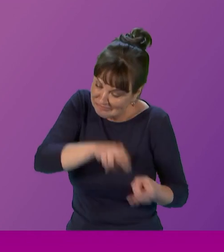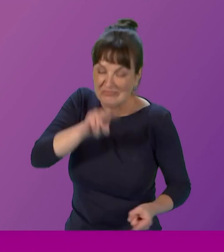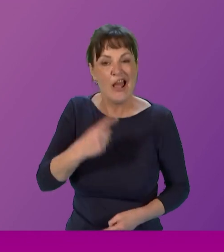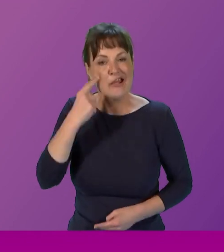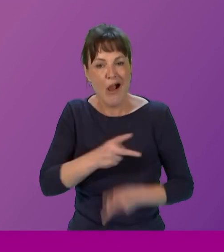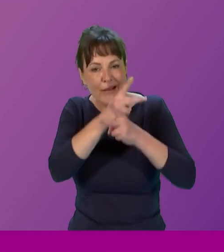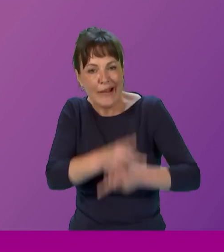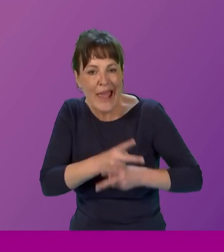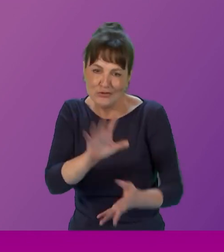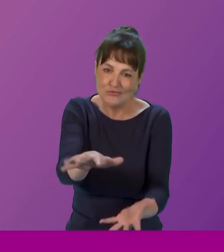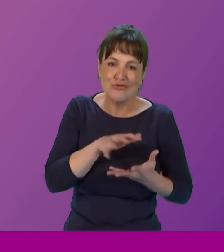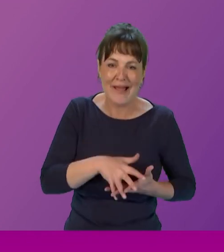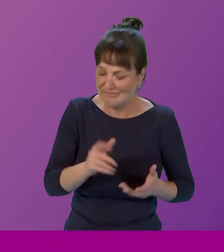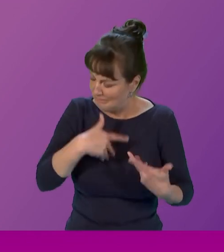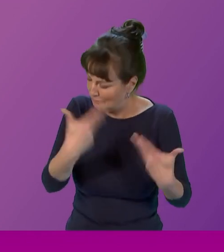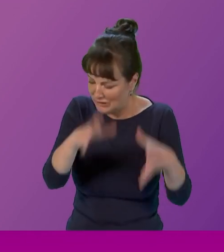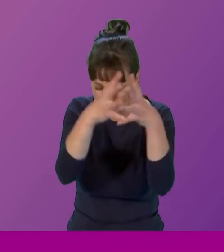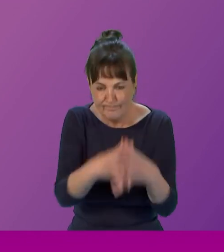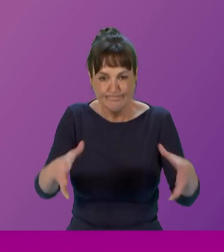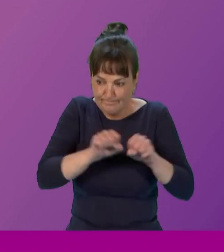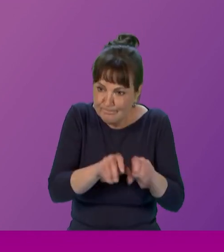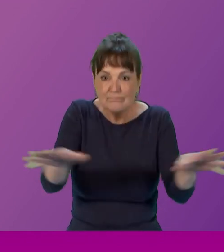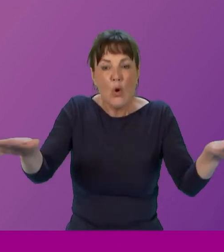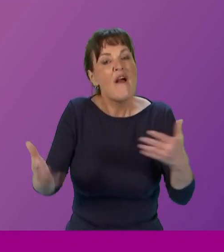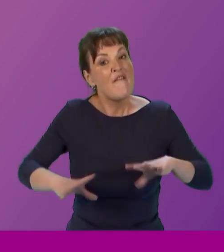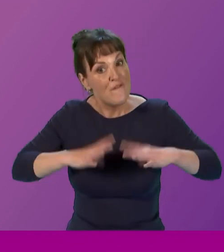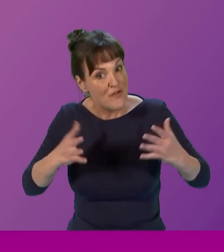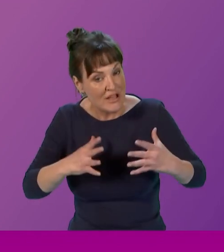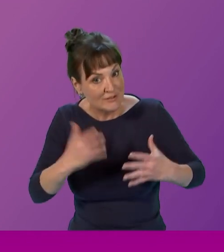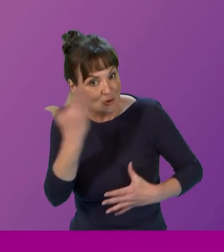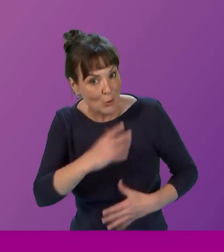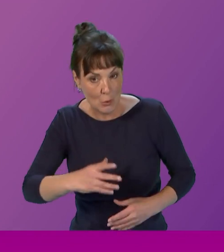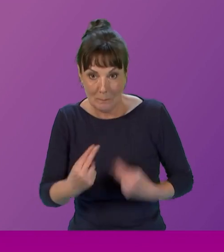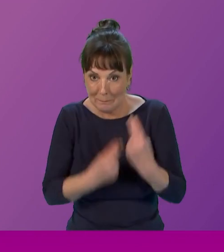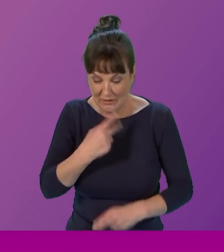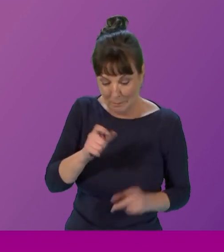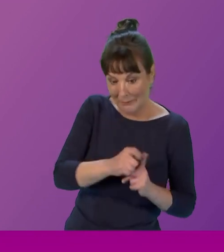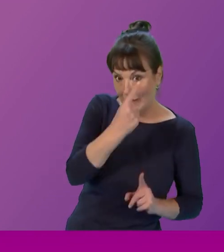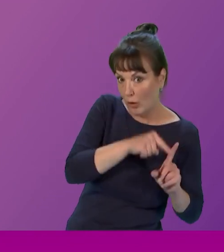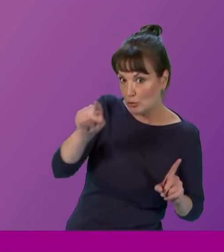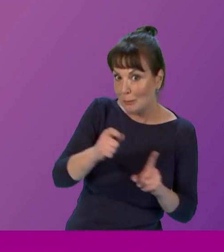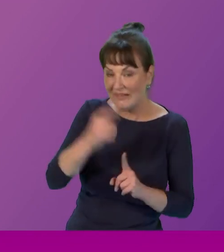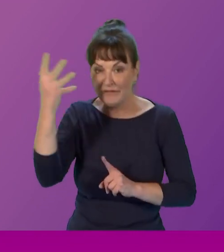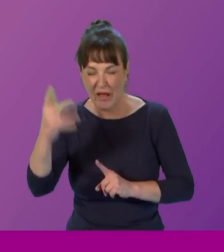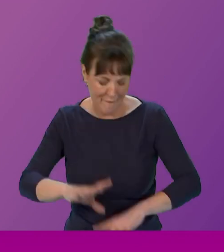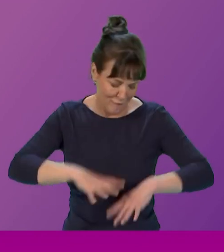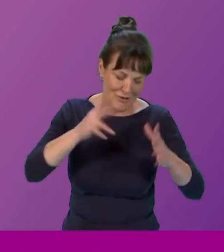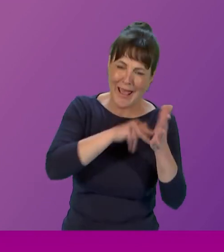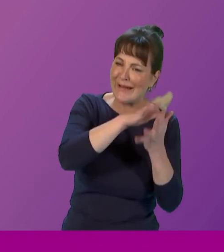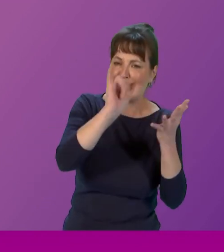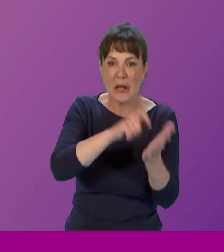Young Carers Grant. Expanded free school meals for all primary 1 to 5 pupils. Free NHS